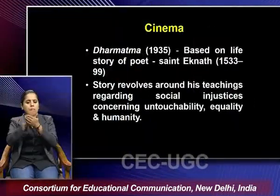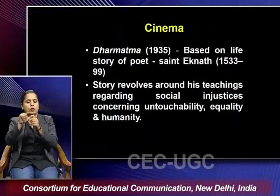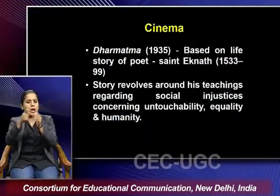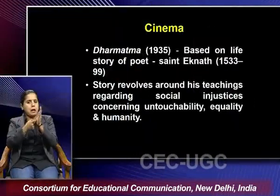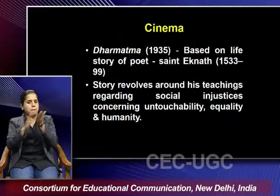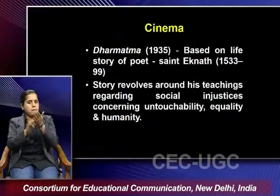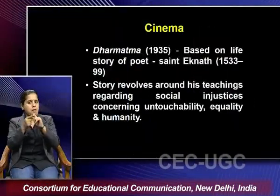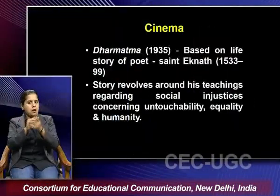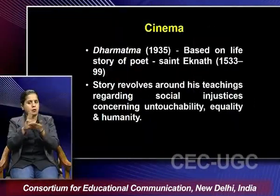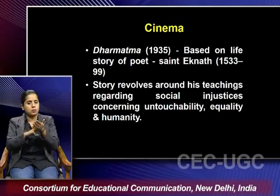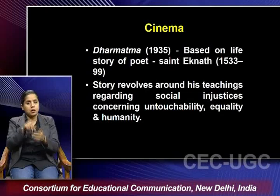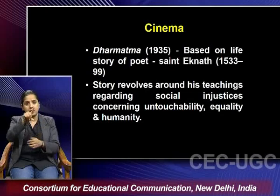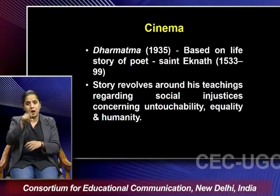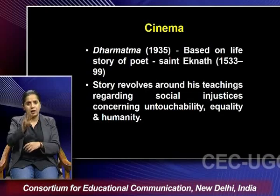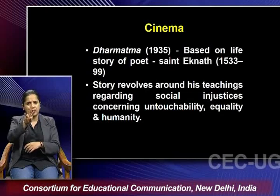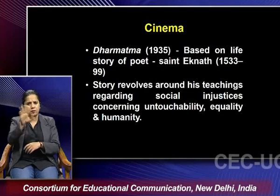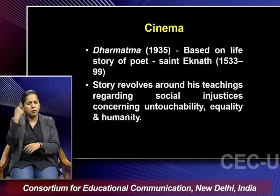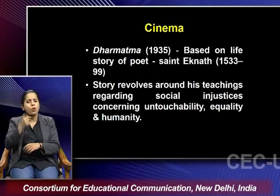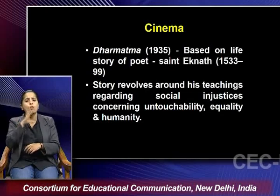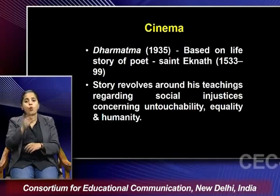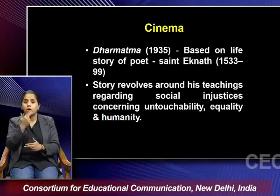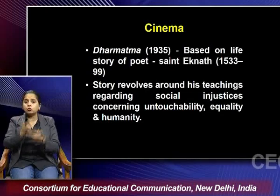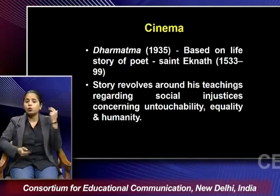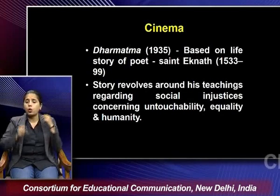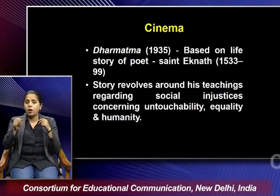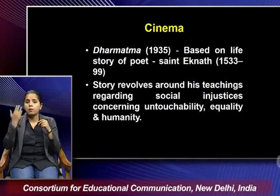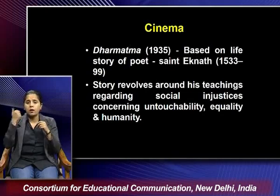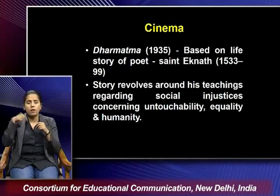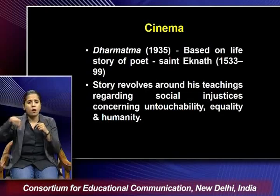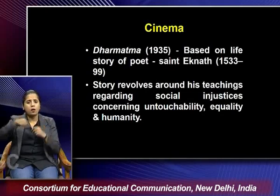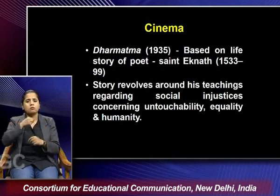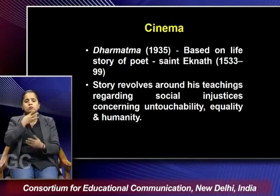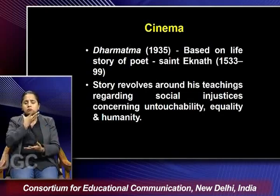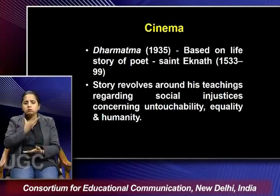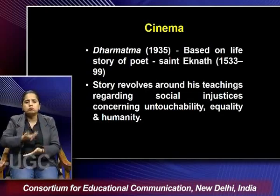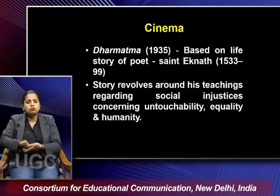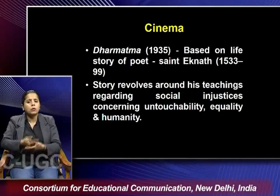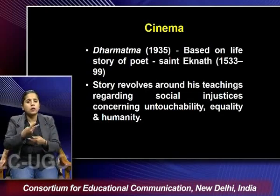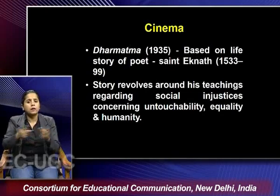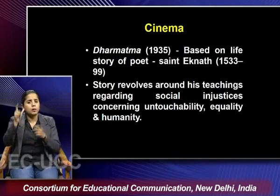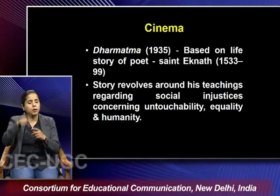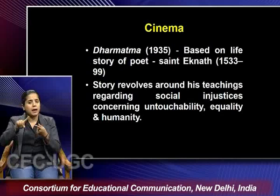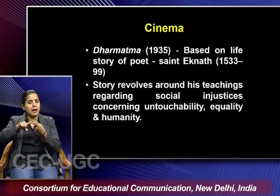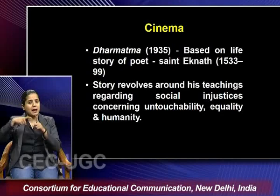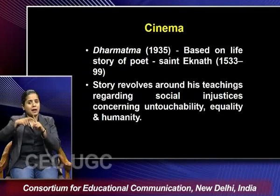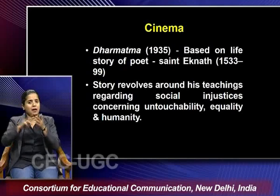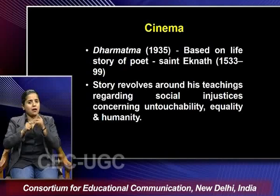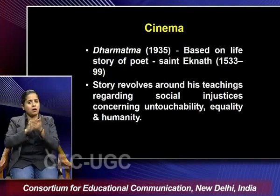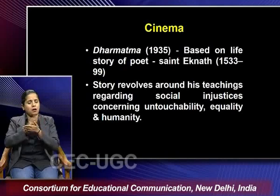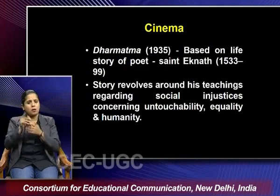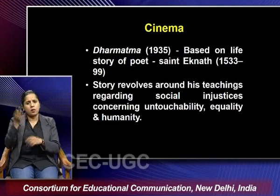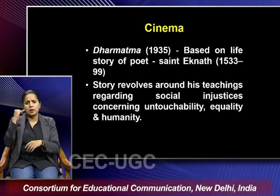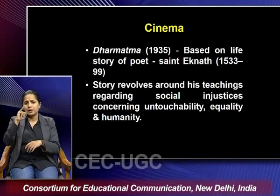which was based on the life story of poet Saint Eknath which he was talking about the